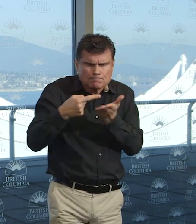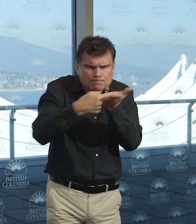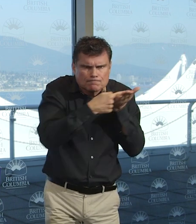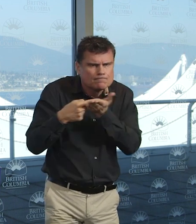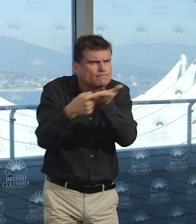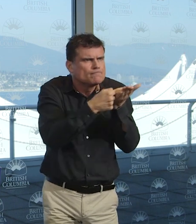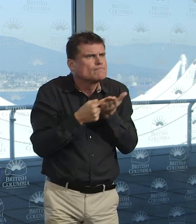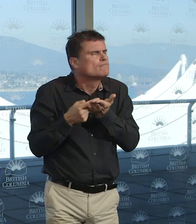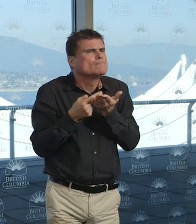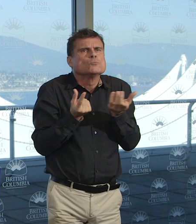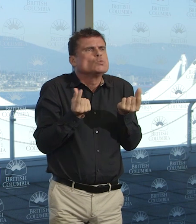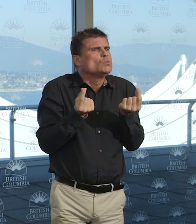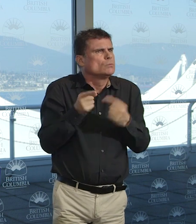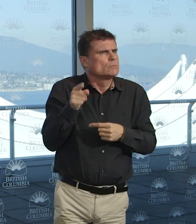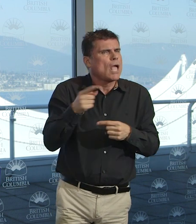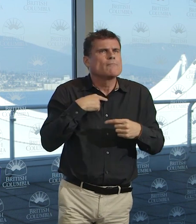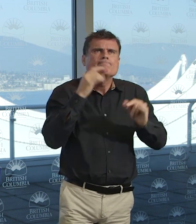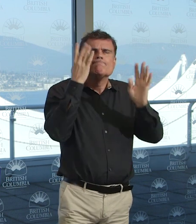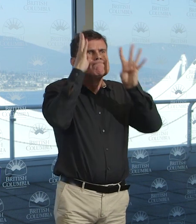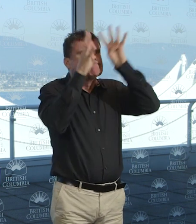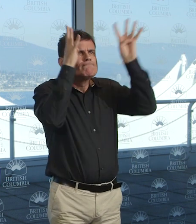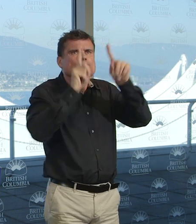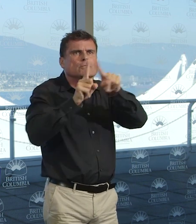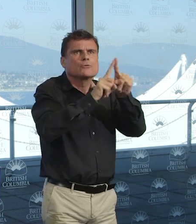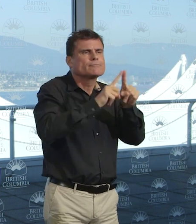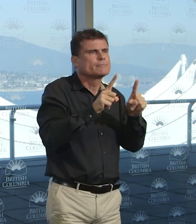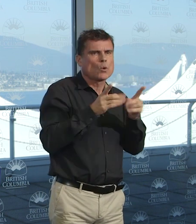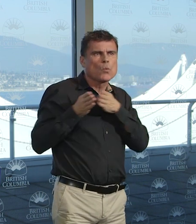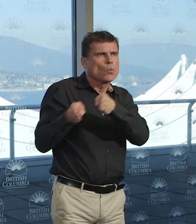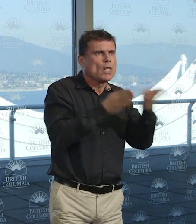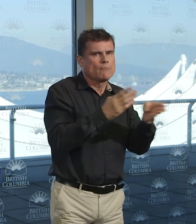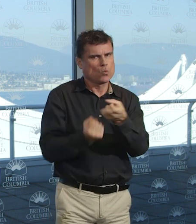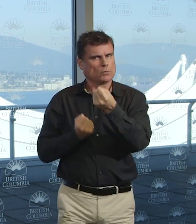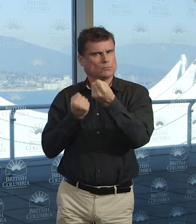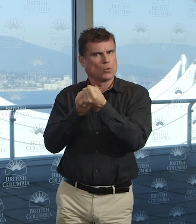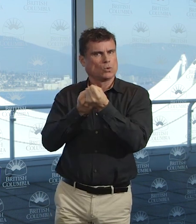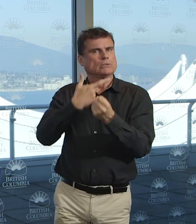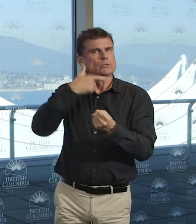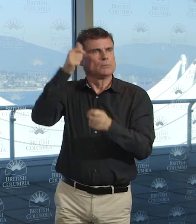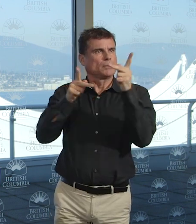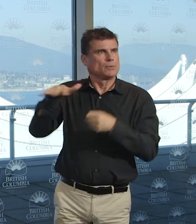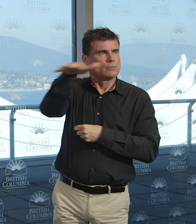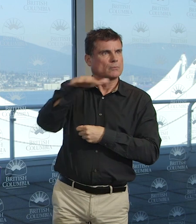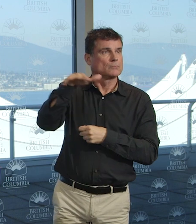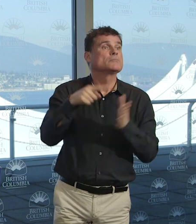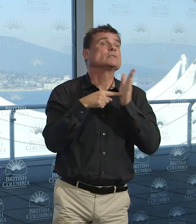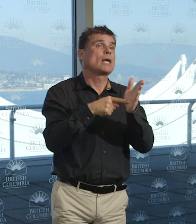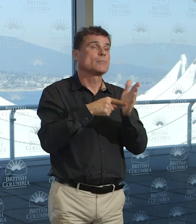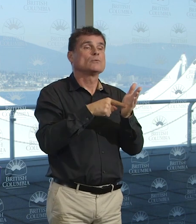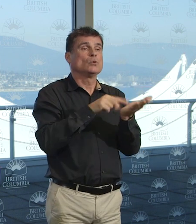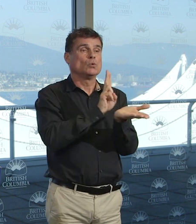and the United Way to support seniors who are currently dealing with the consequences of social